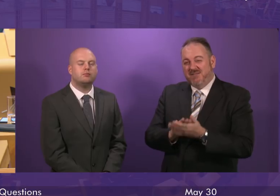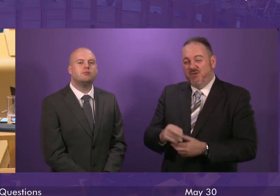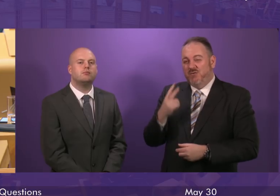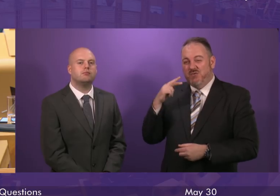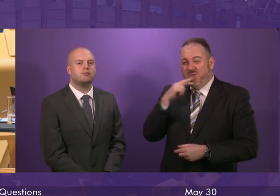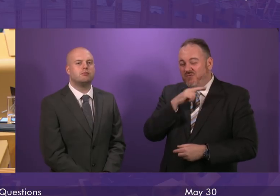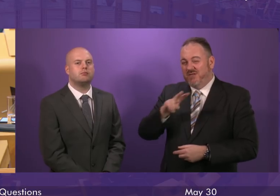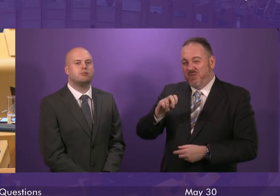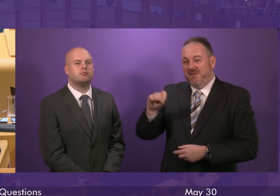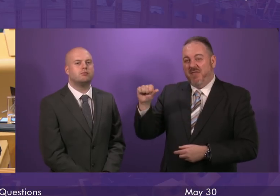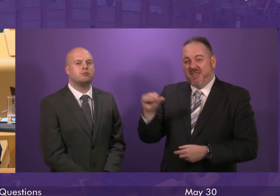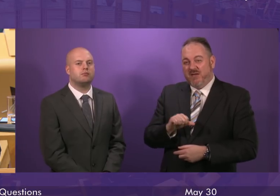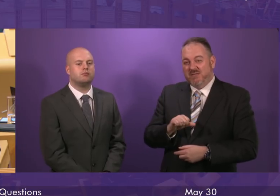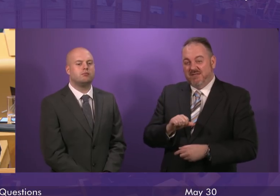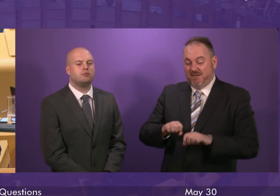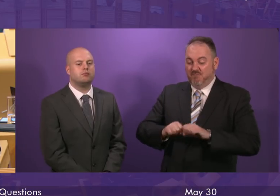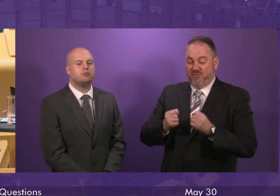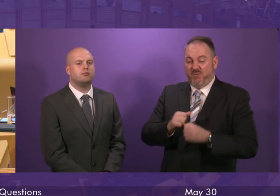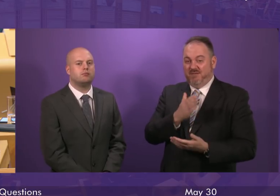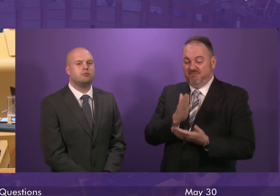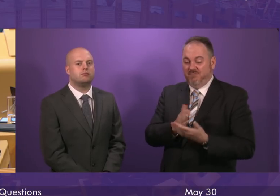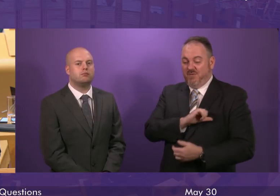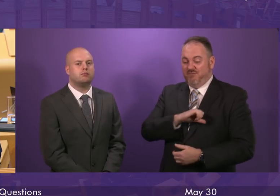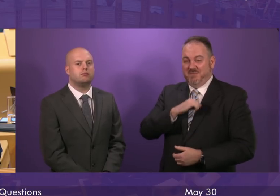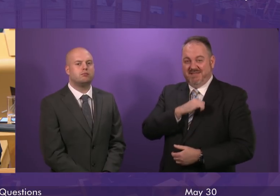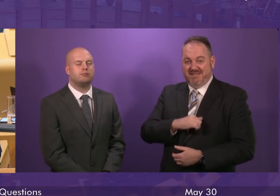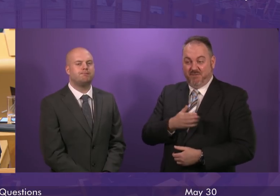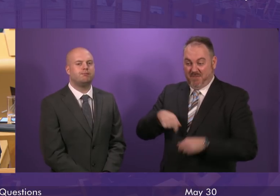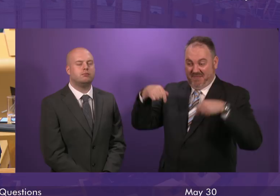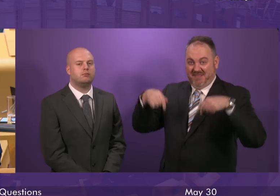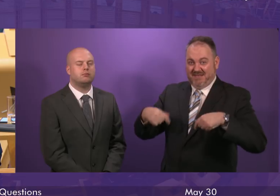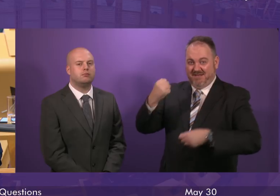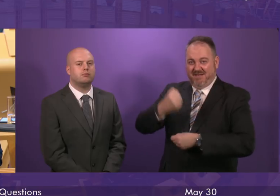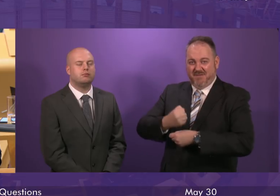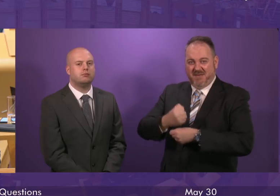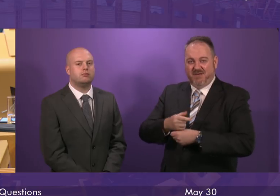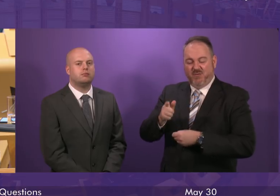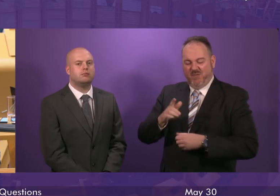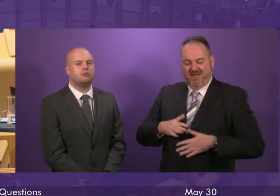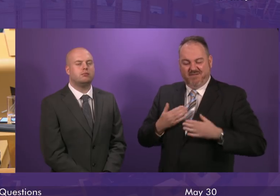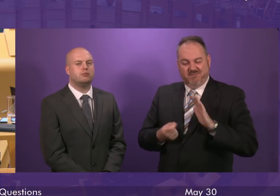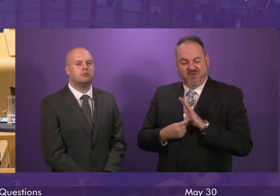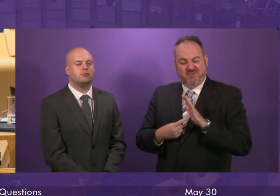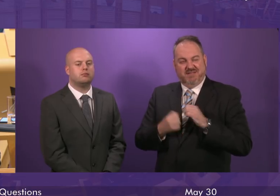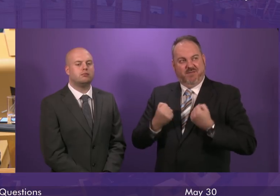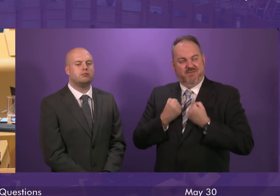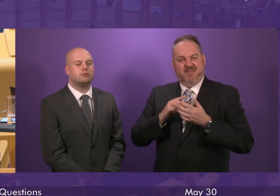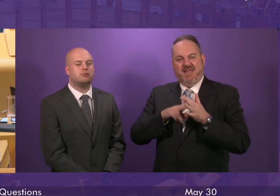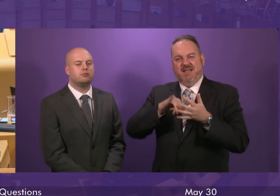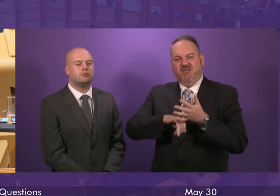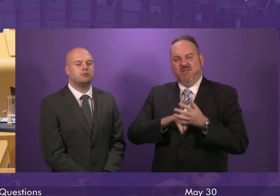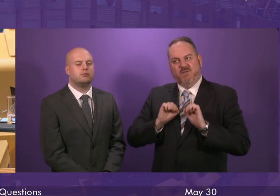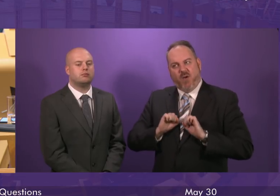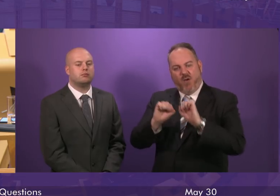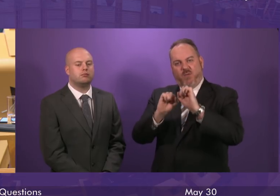,000 broken promises to patients from a government that puts the NHS second behind its own priorities.